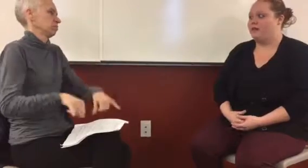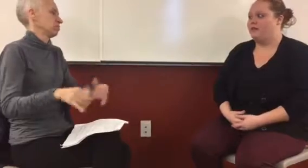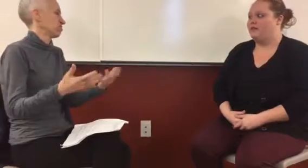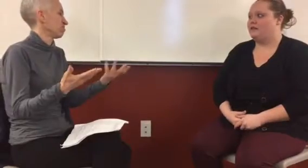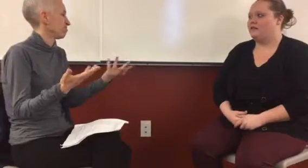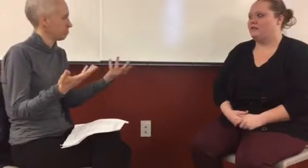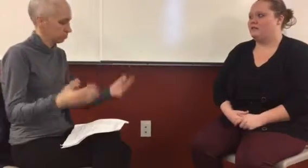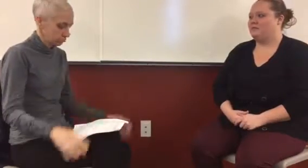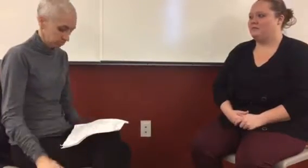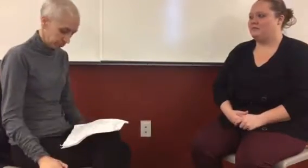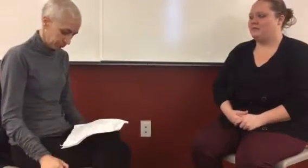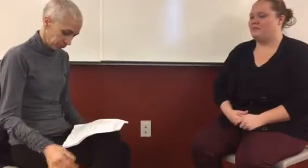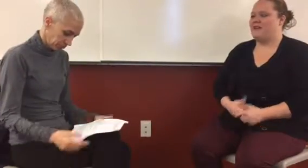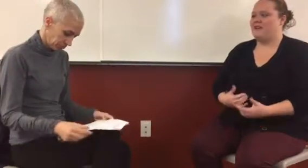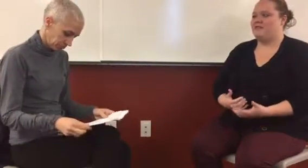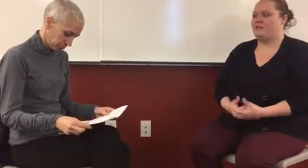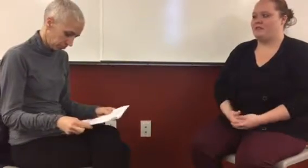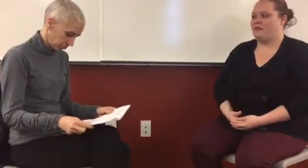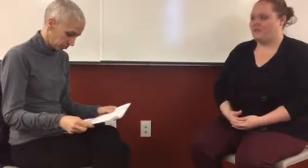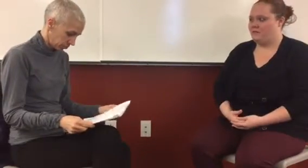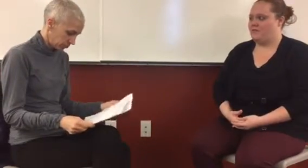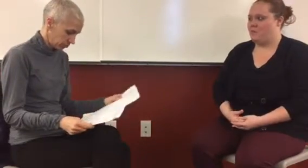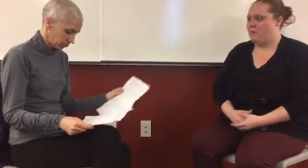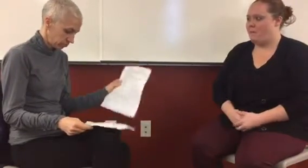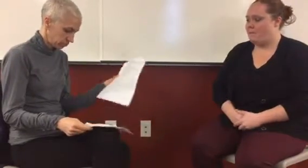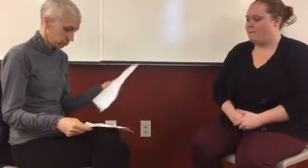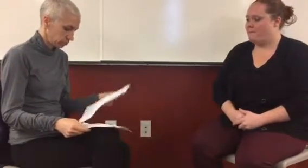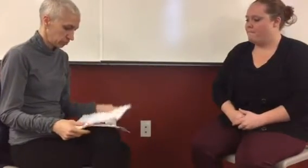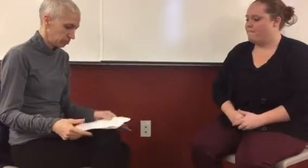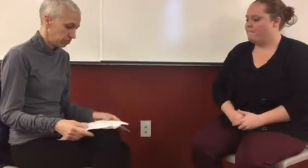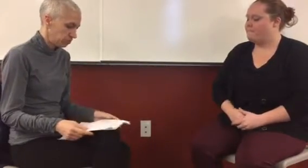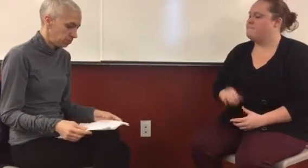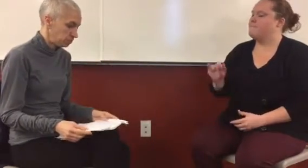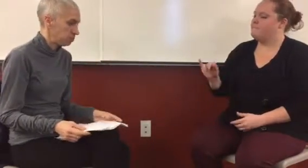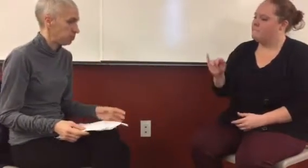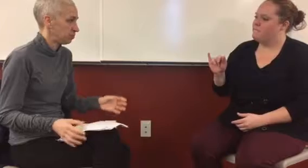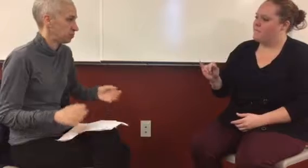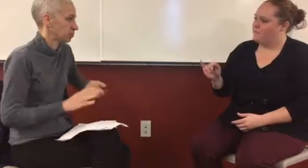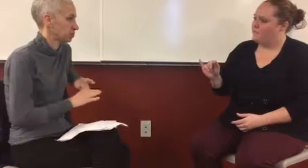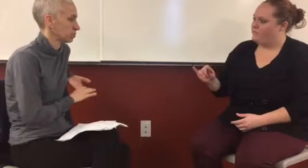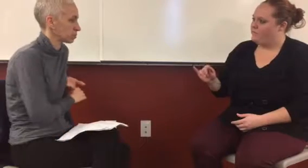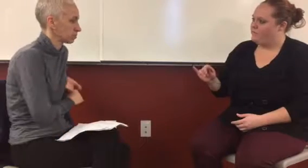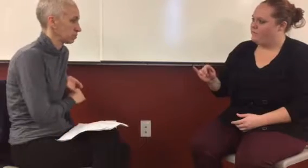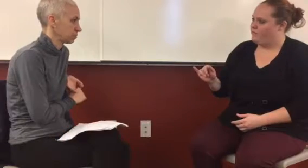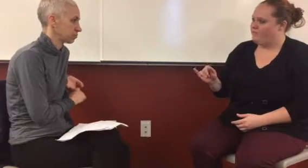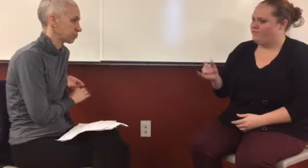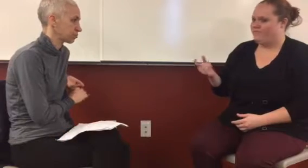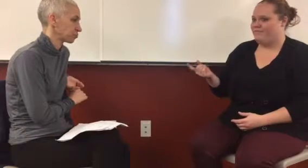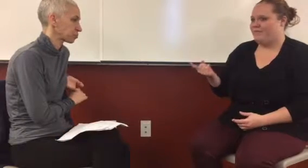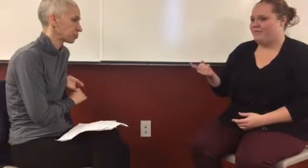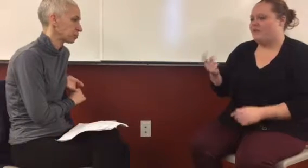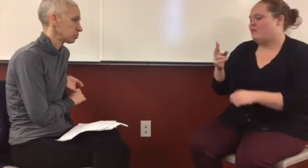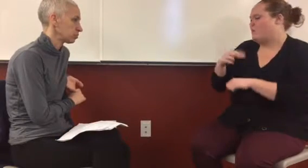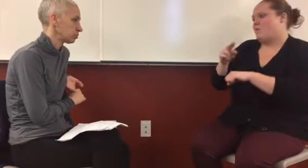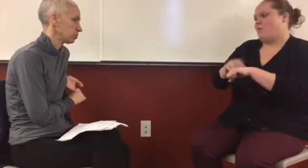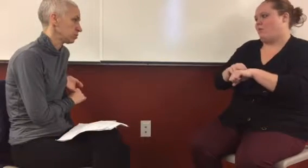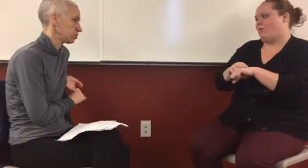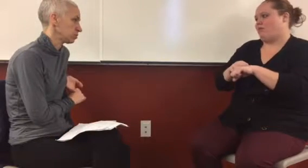mine. So, I'm just kind of, I feel stuck. Mm-hmm. And I think that's human nature. You know, we fall back into